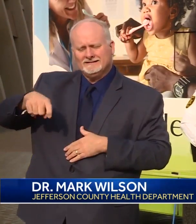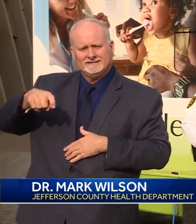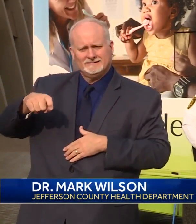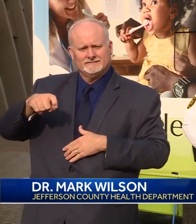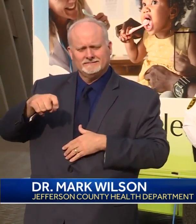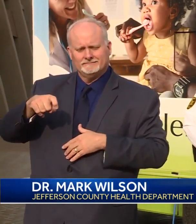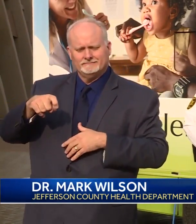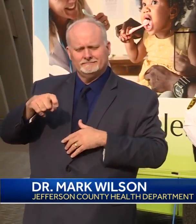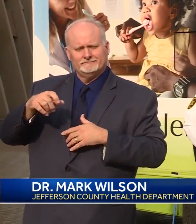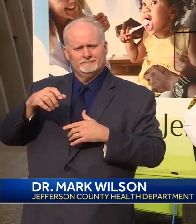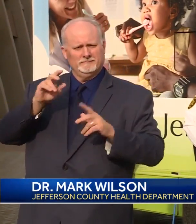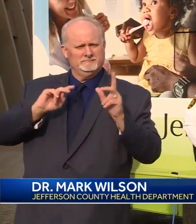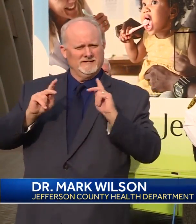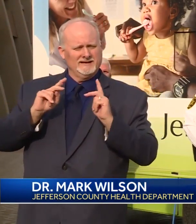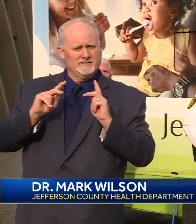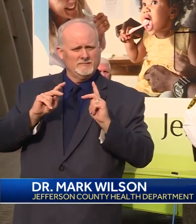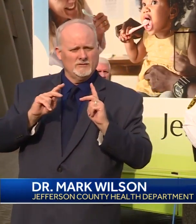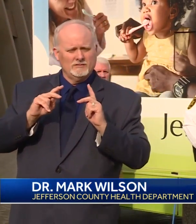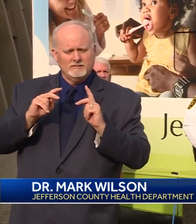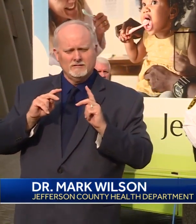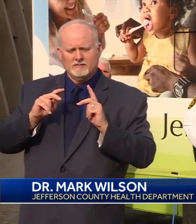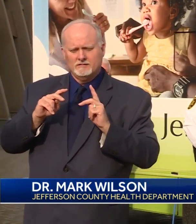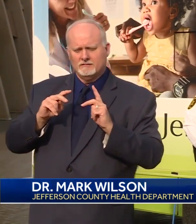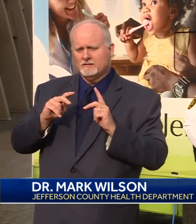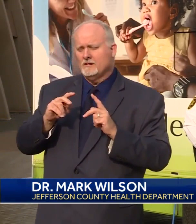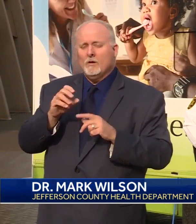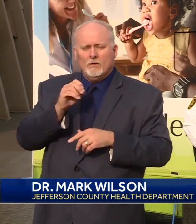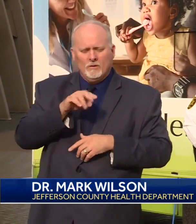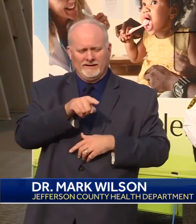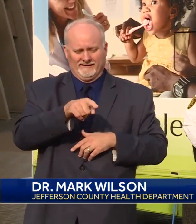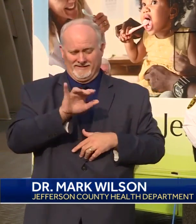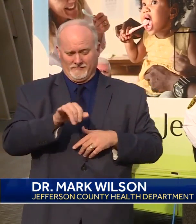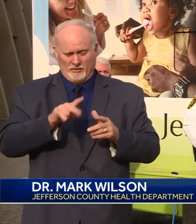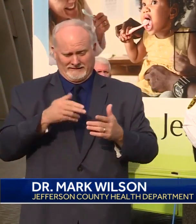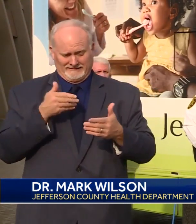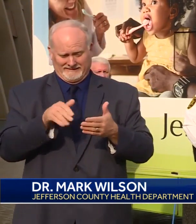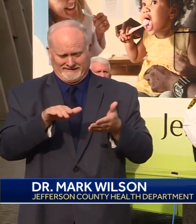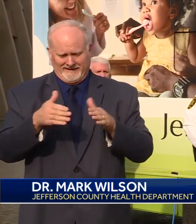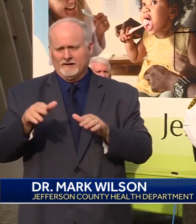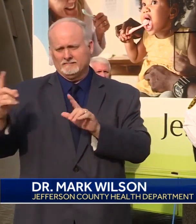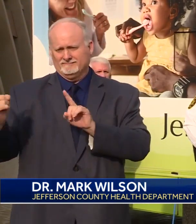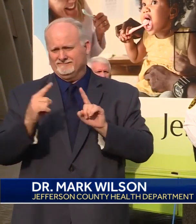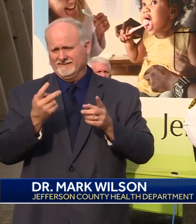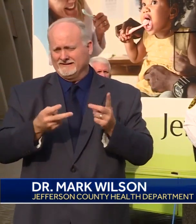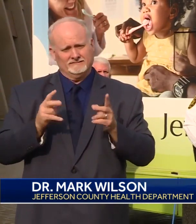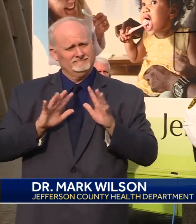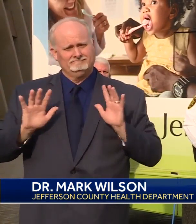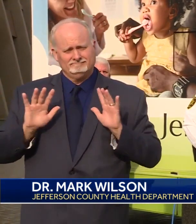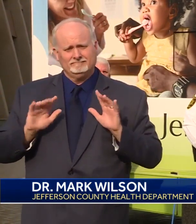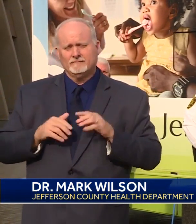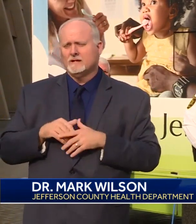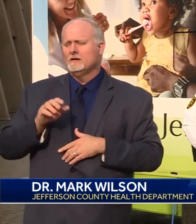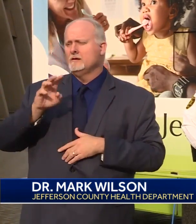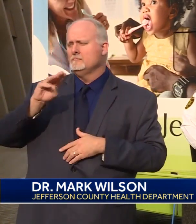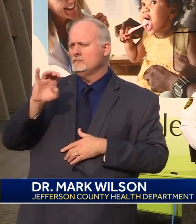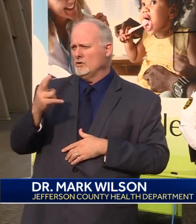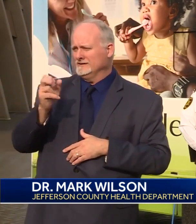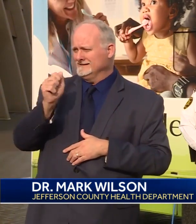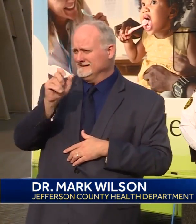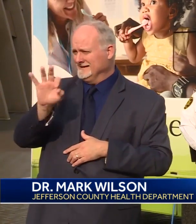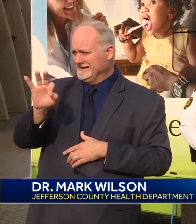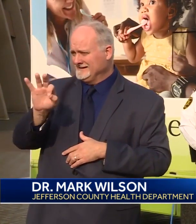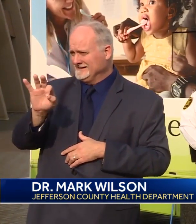compassionate care situations such as end-of-life. Effective Thursday, March 19th,